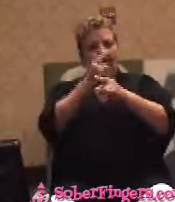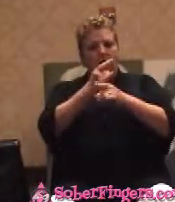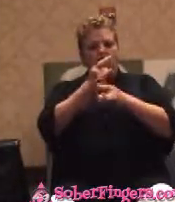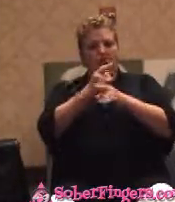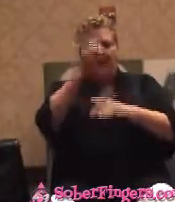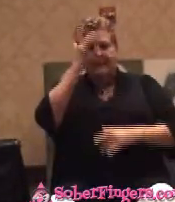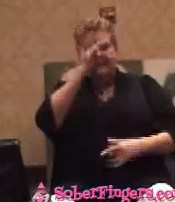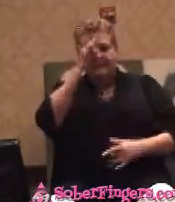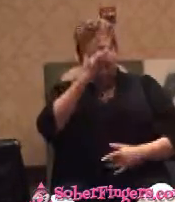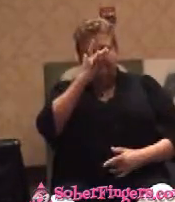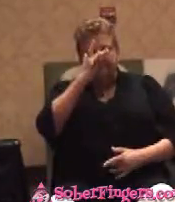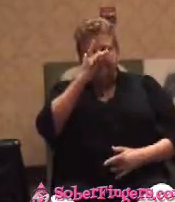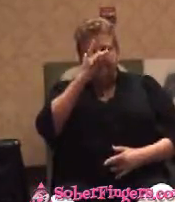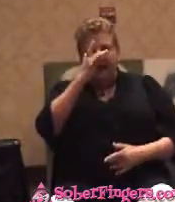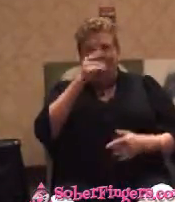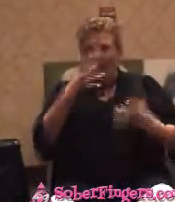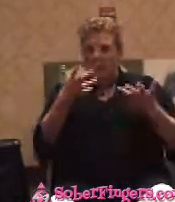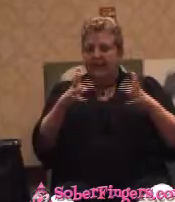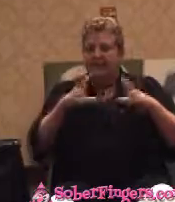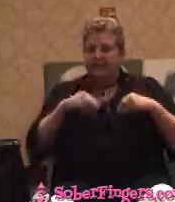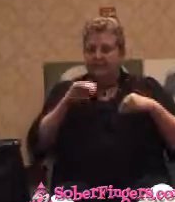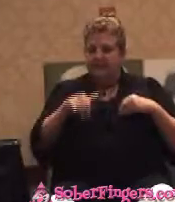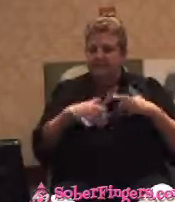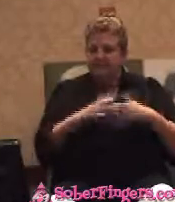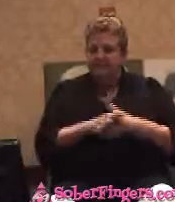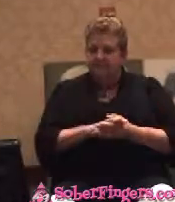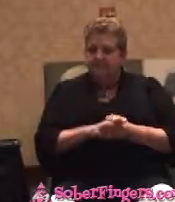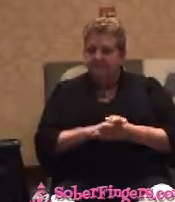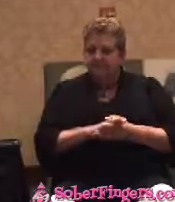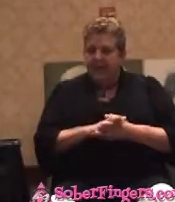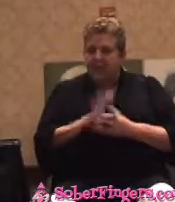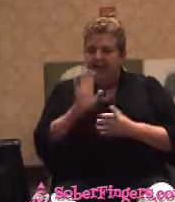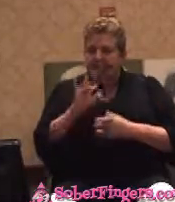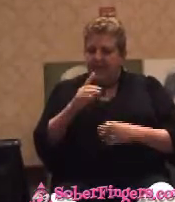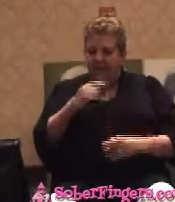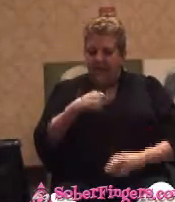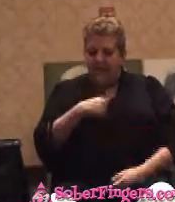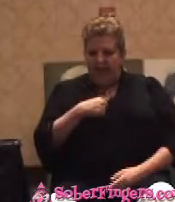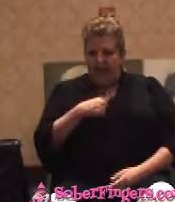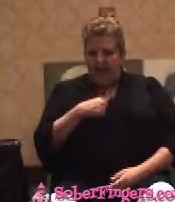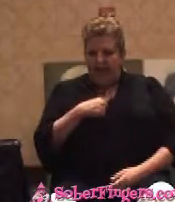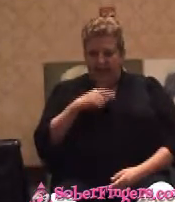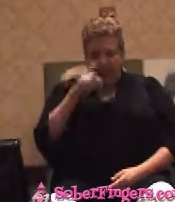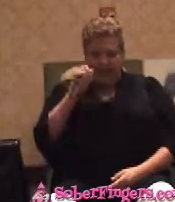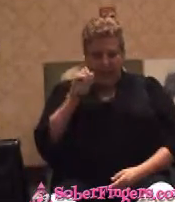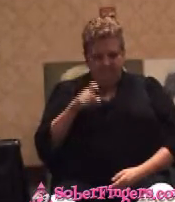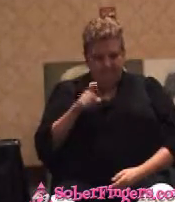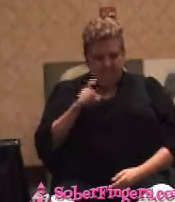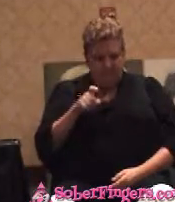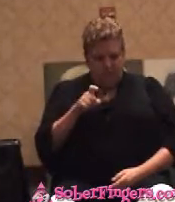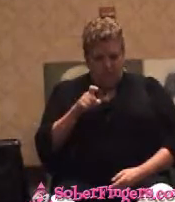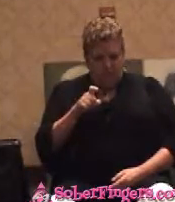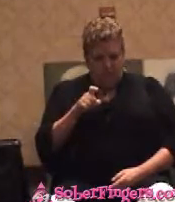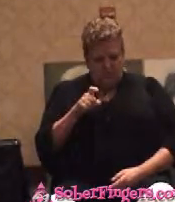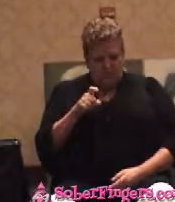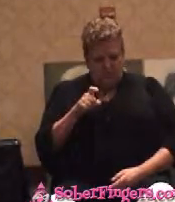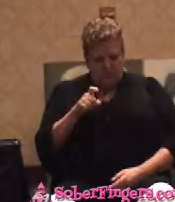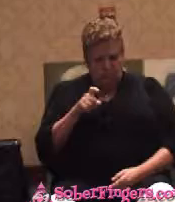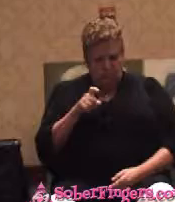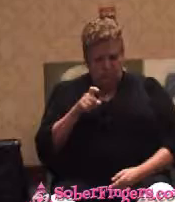And that I, I had to, I had a solution for